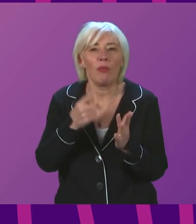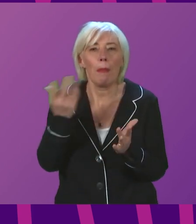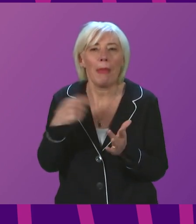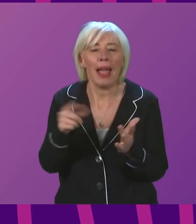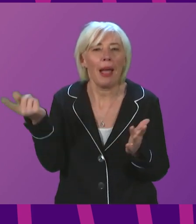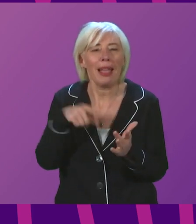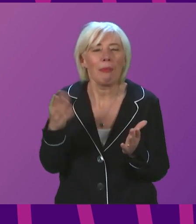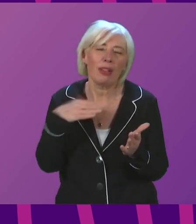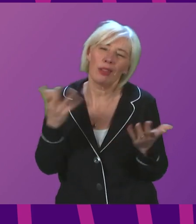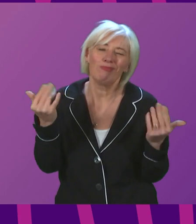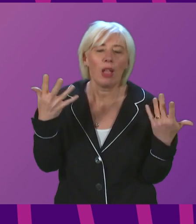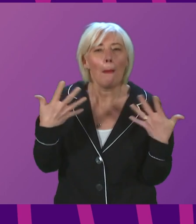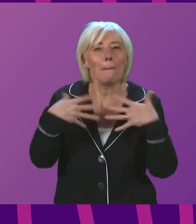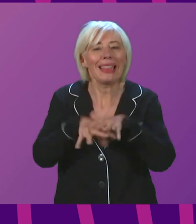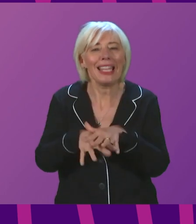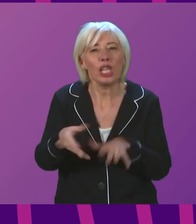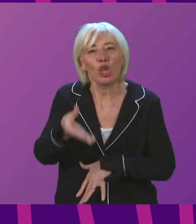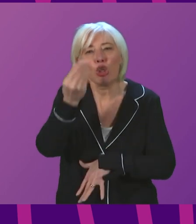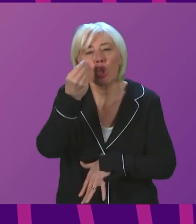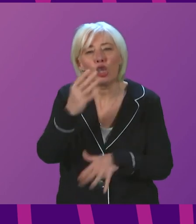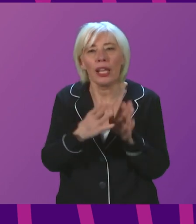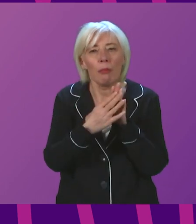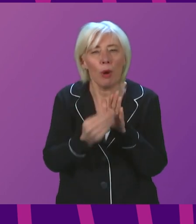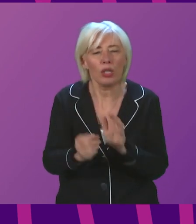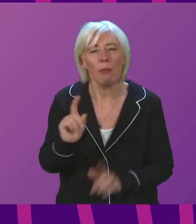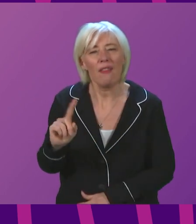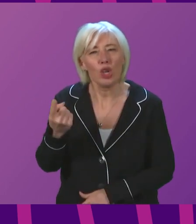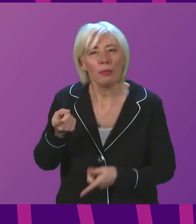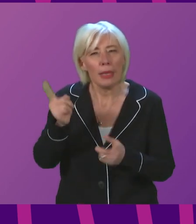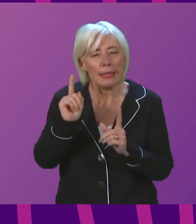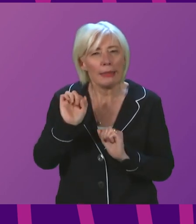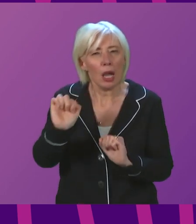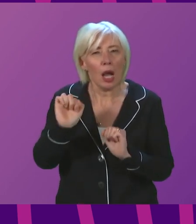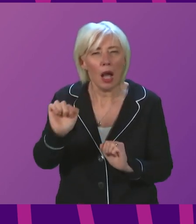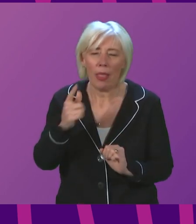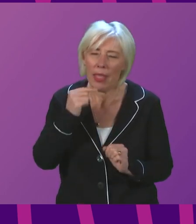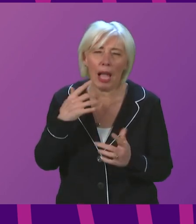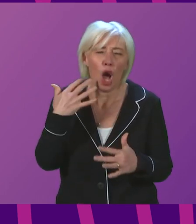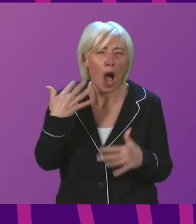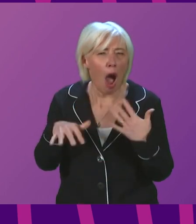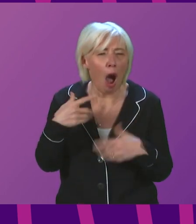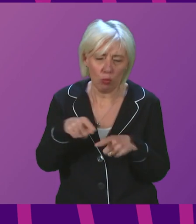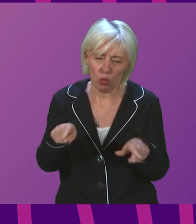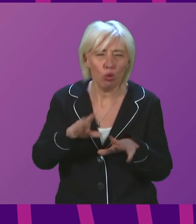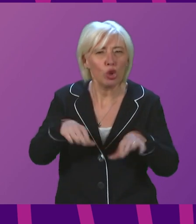model. I wonder if the First Minister would agree, however, that given the harm that can be caused to children being